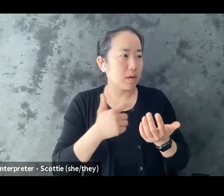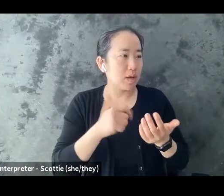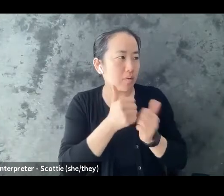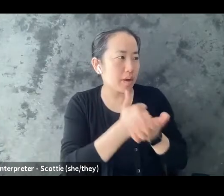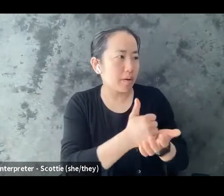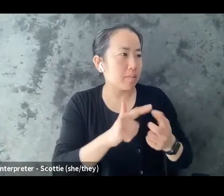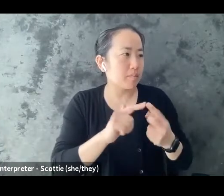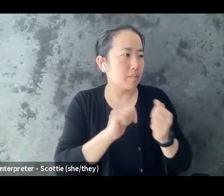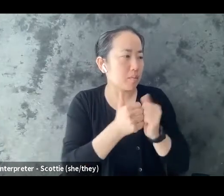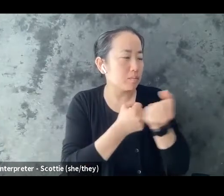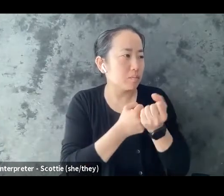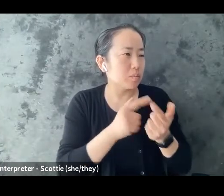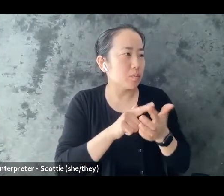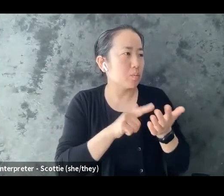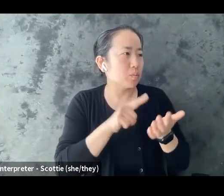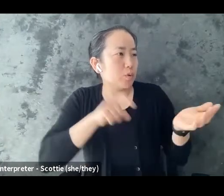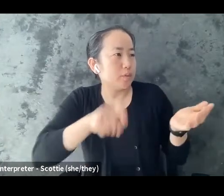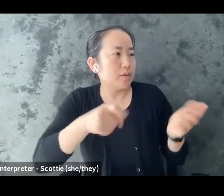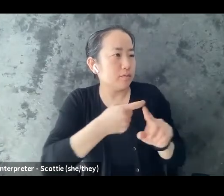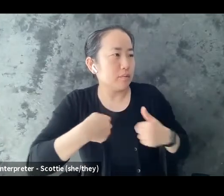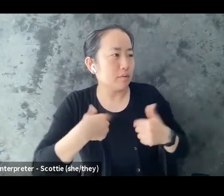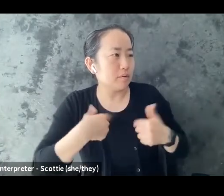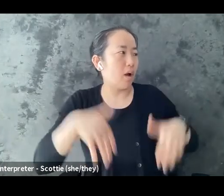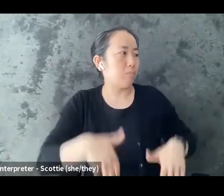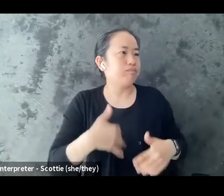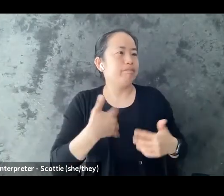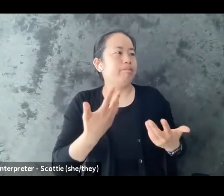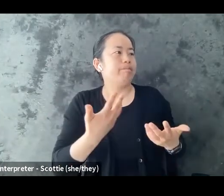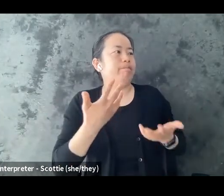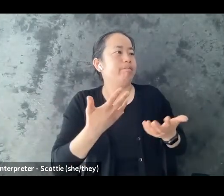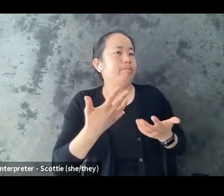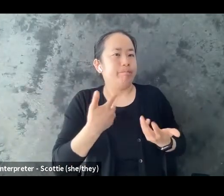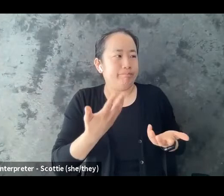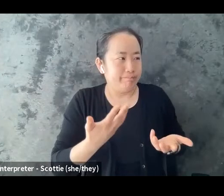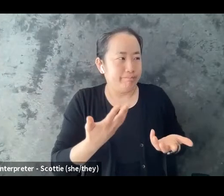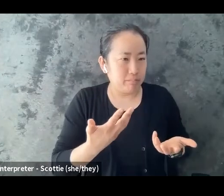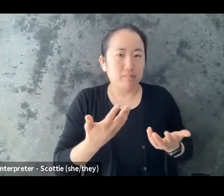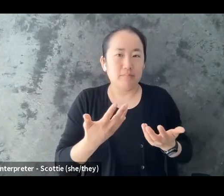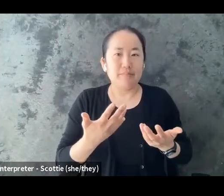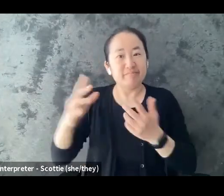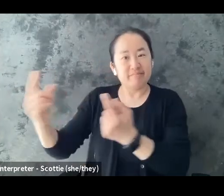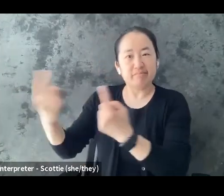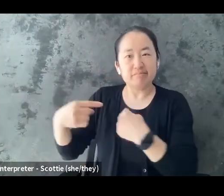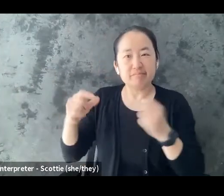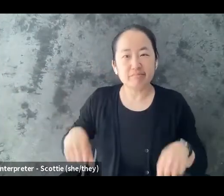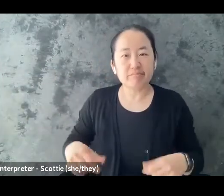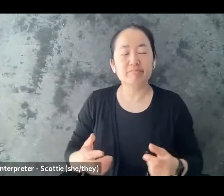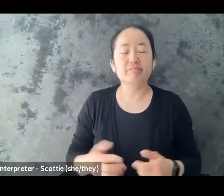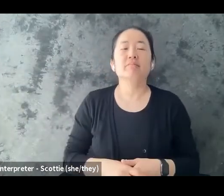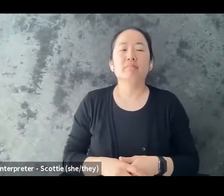support you i don't know what to say and so these are some things that could be answers to